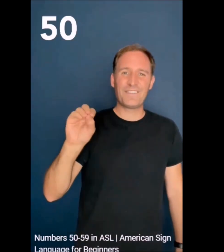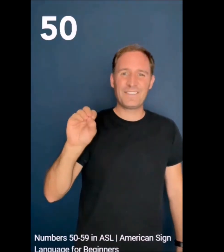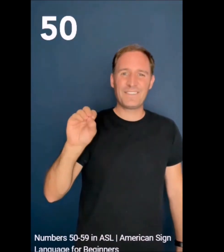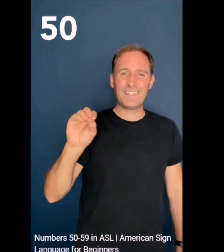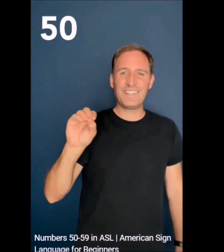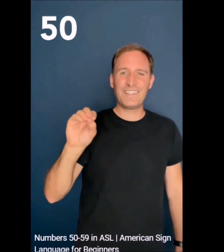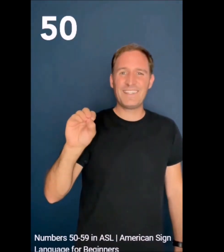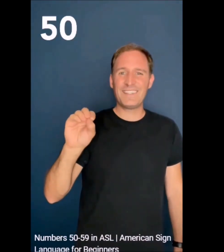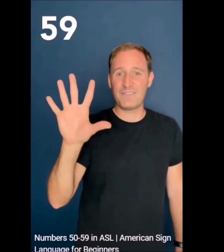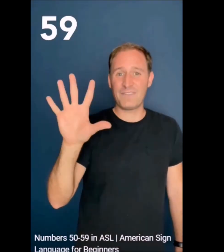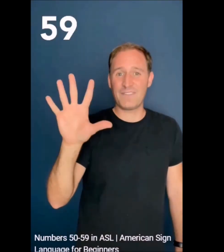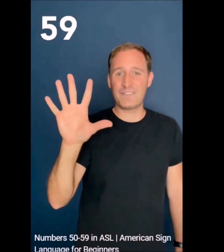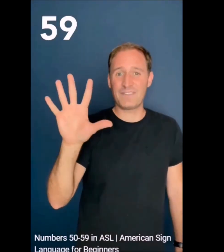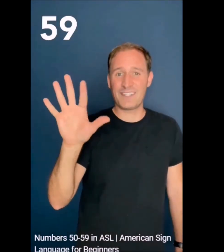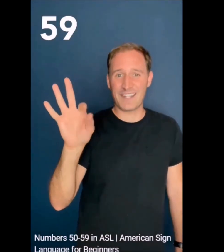50, 59.